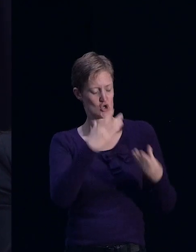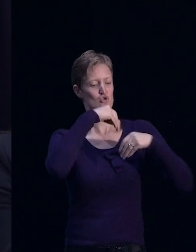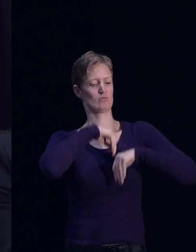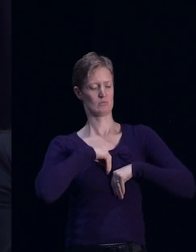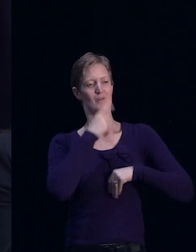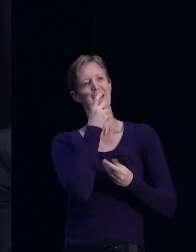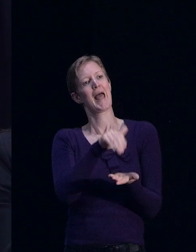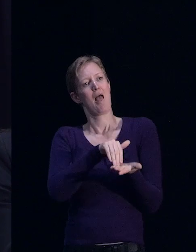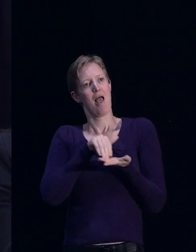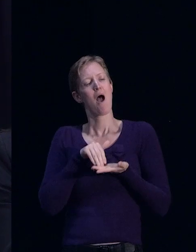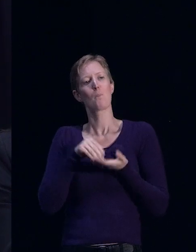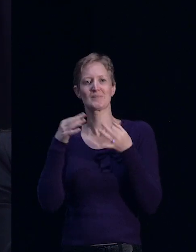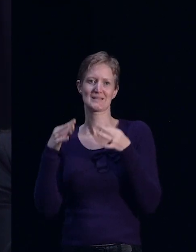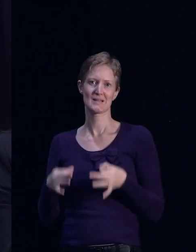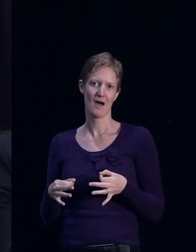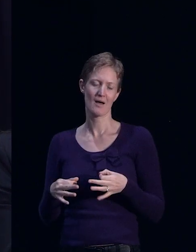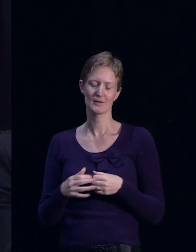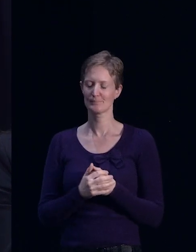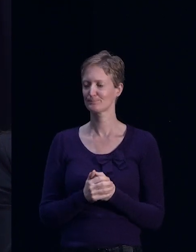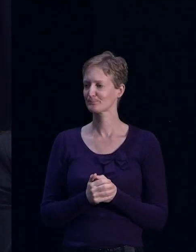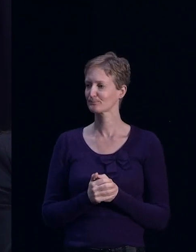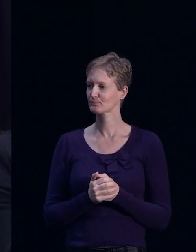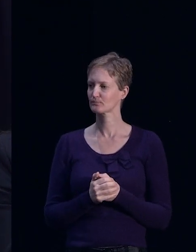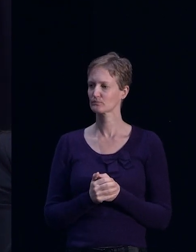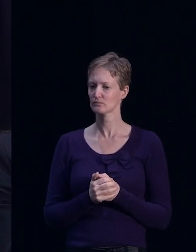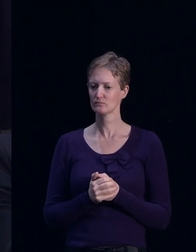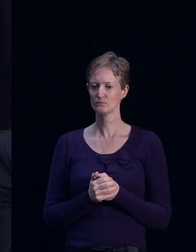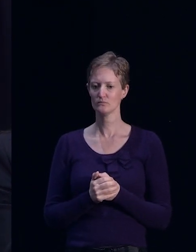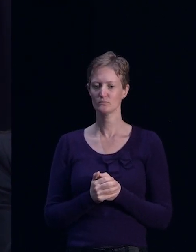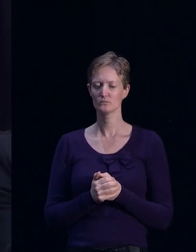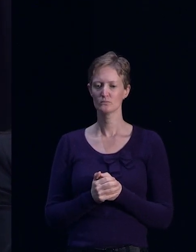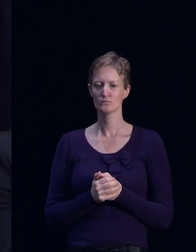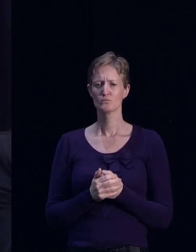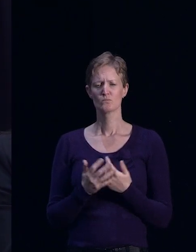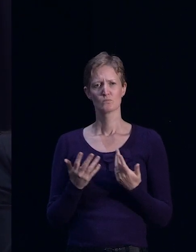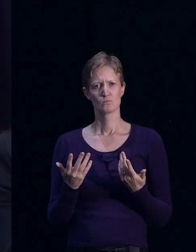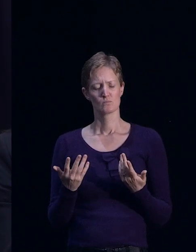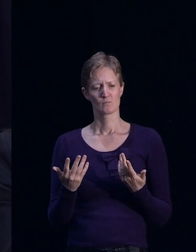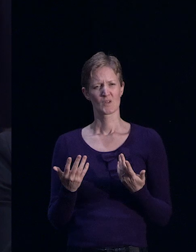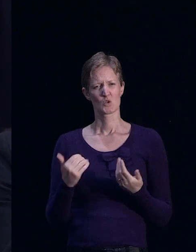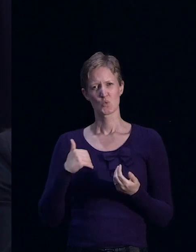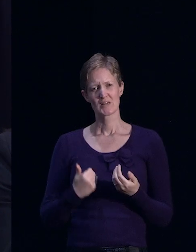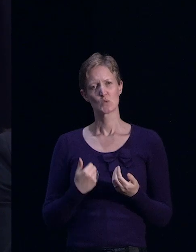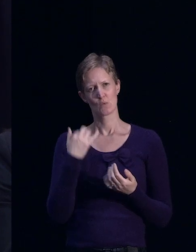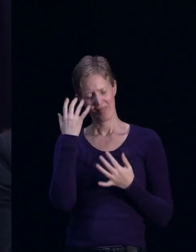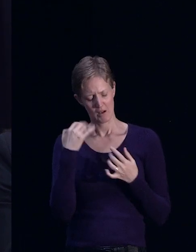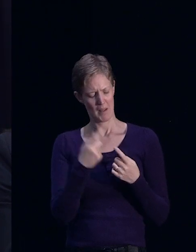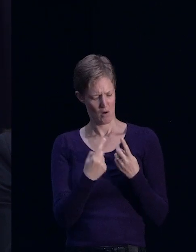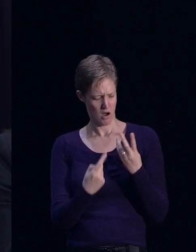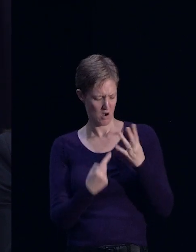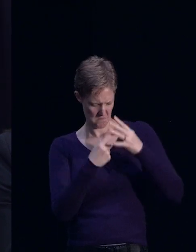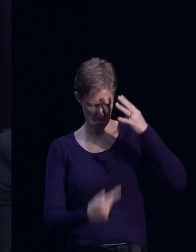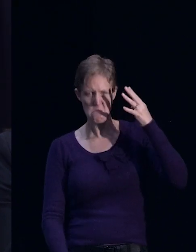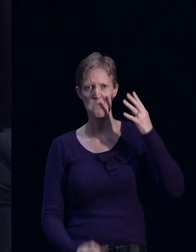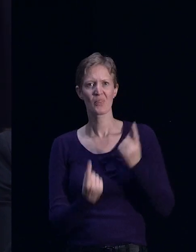in terms of making your decision, the better your decision will be. So there's a whole myriad of things to go through when you're making a purchase